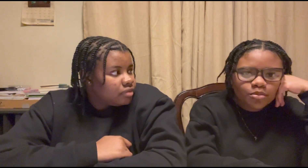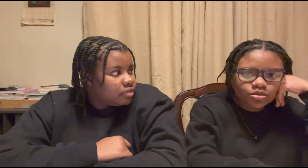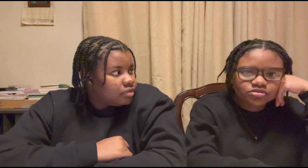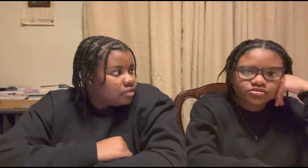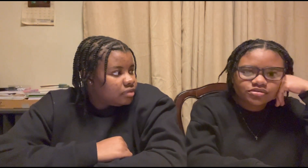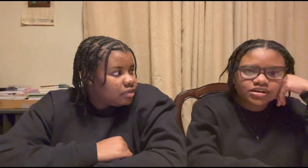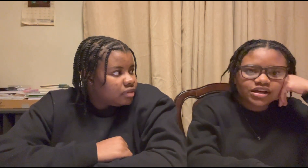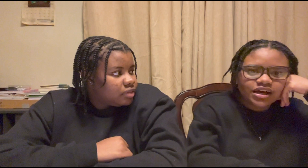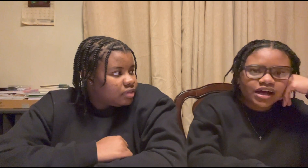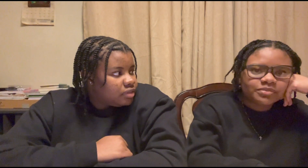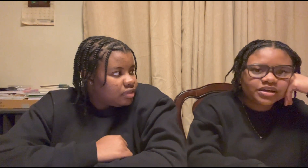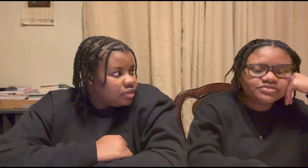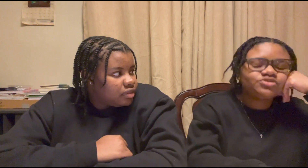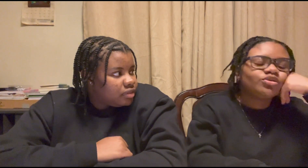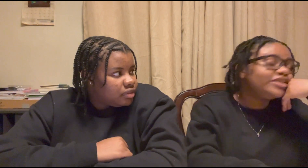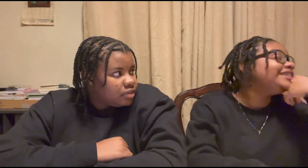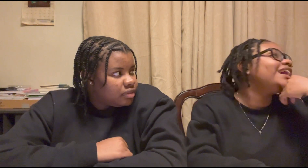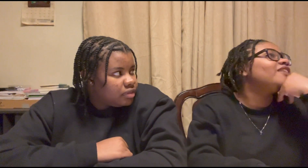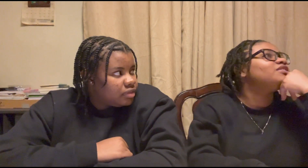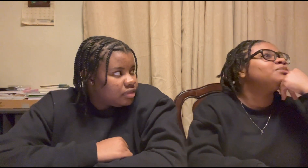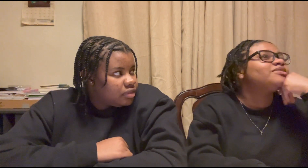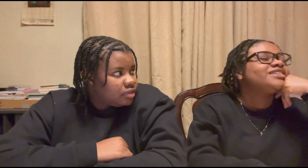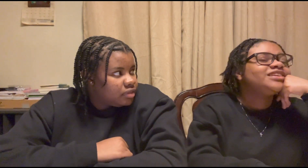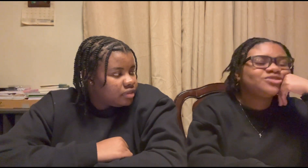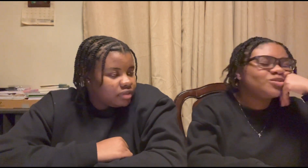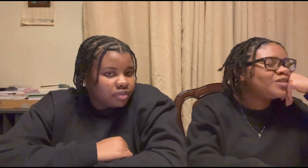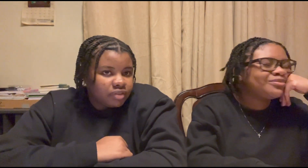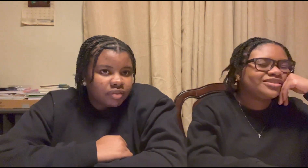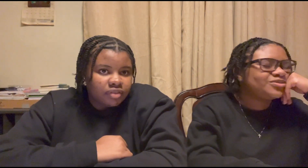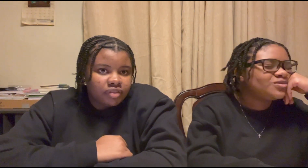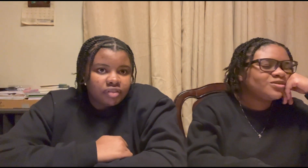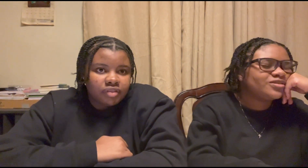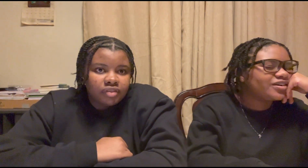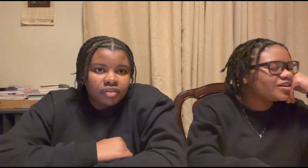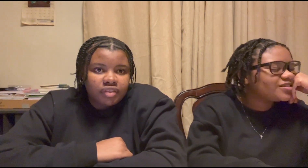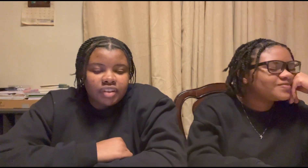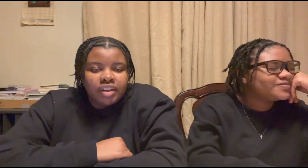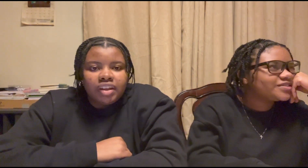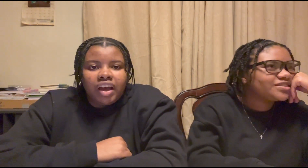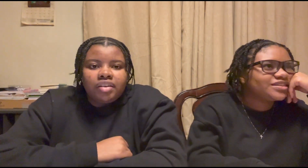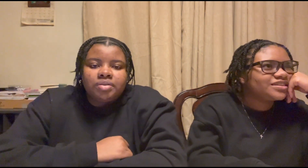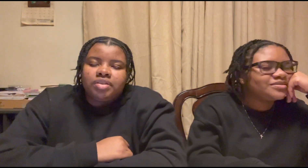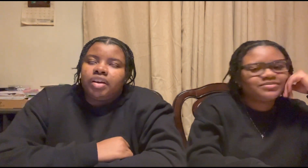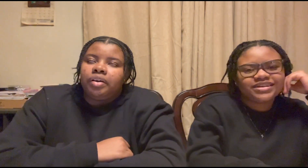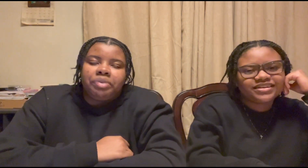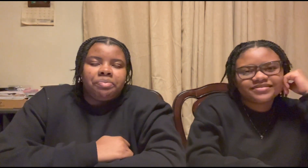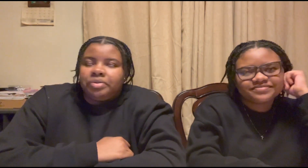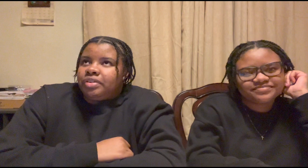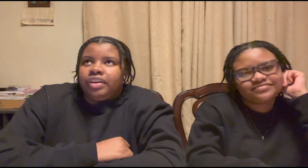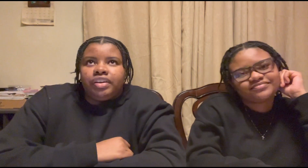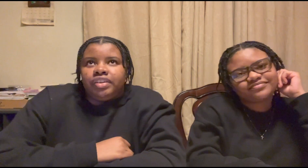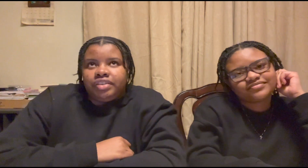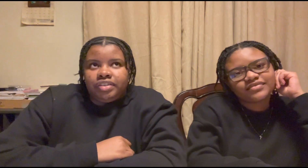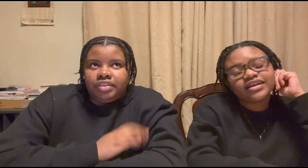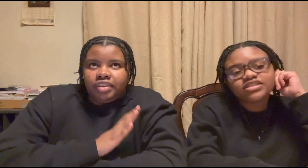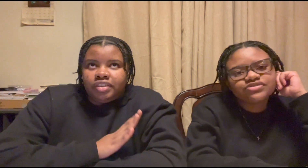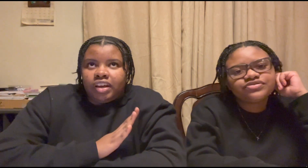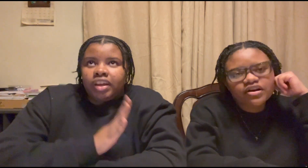don't see how people could get addicted let